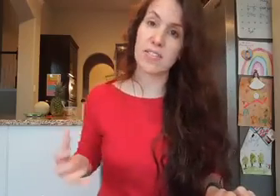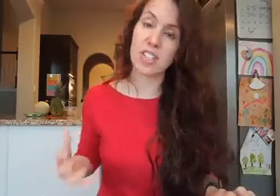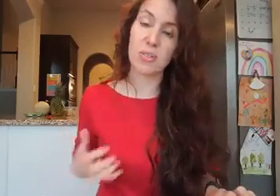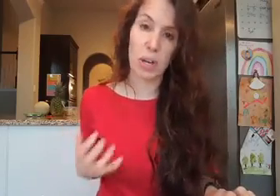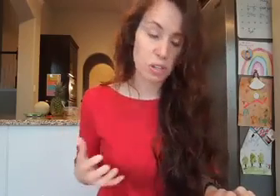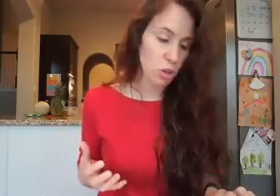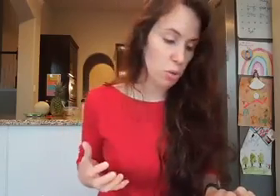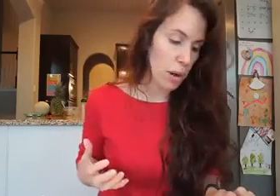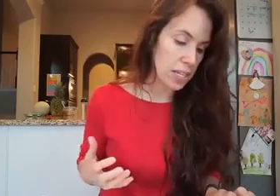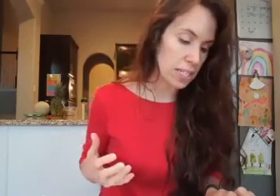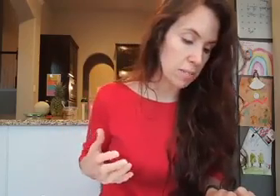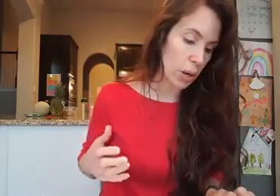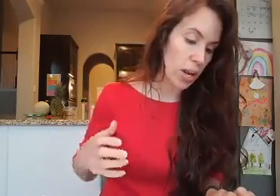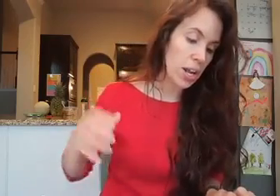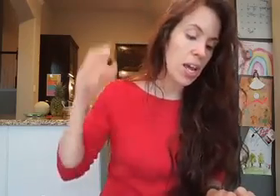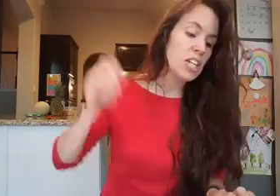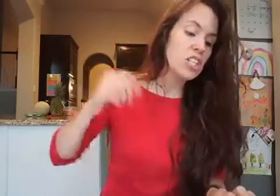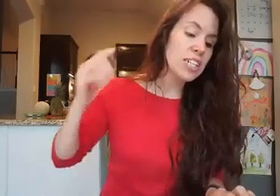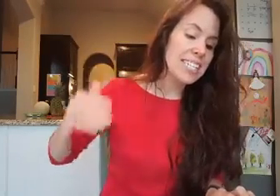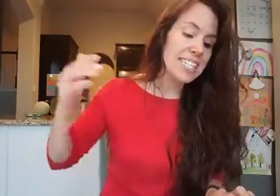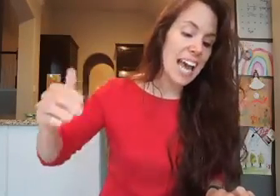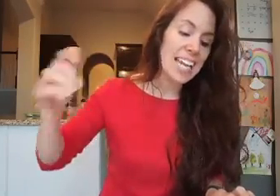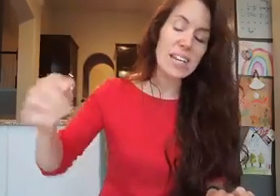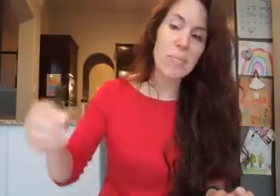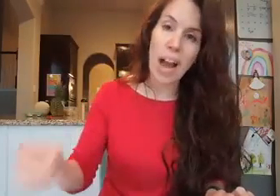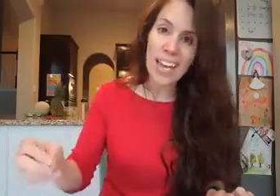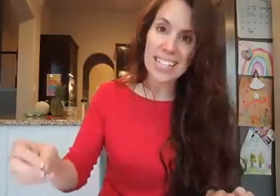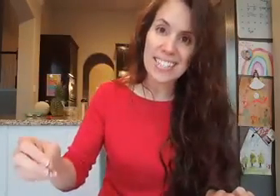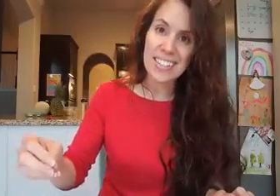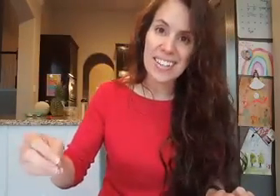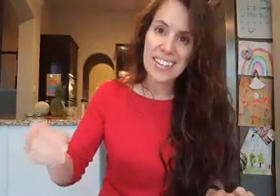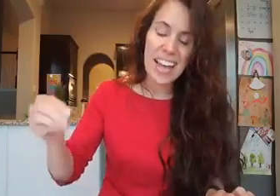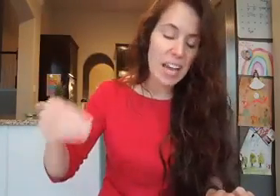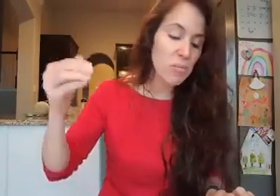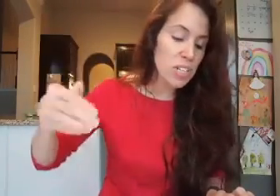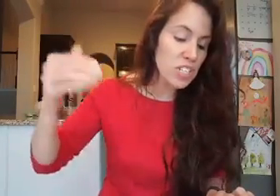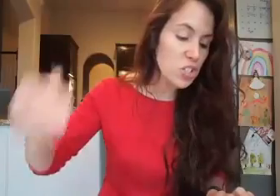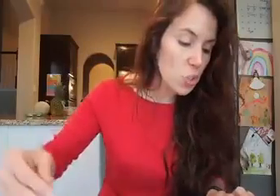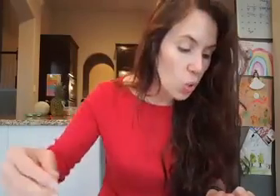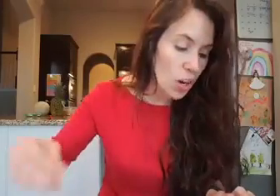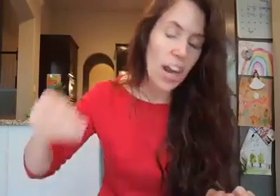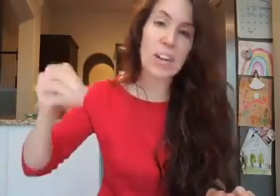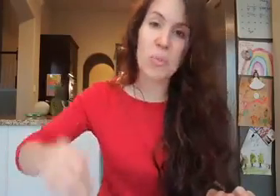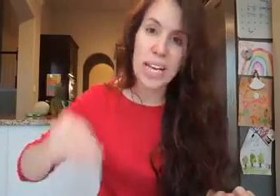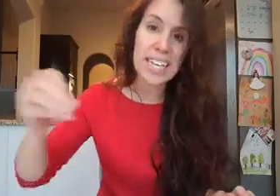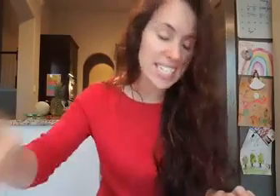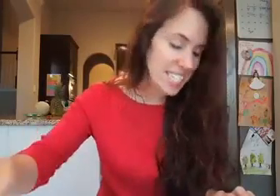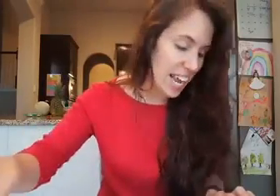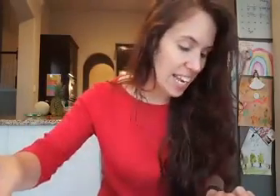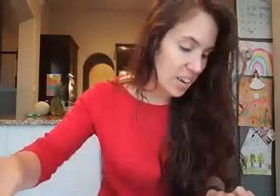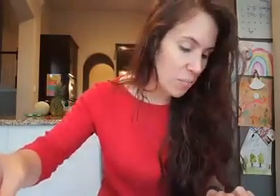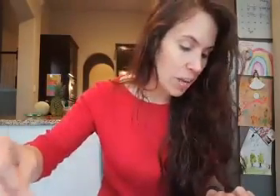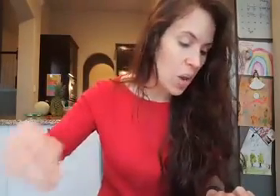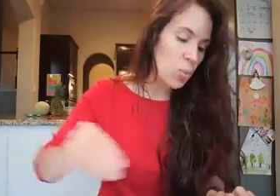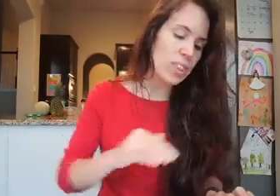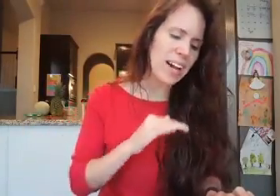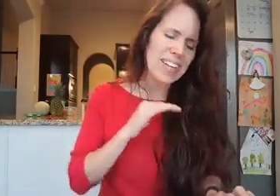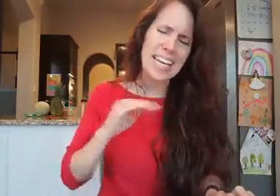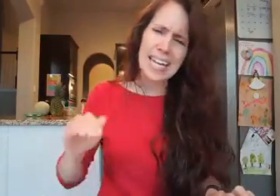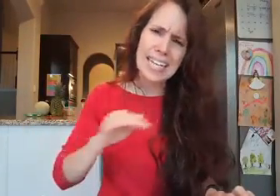to and controlled by the spirit should set him right and restore and reinstate him without any